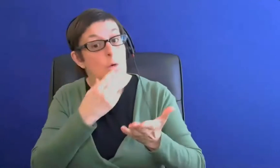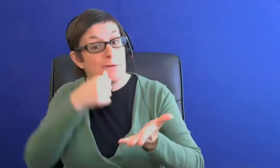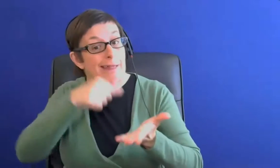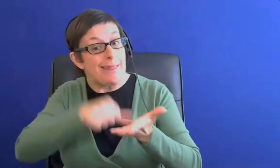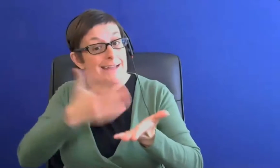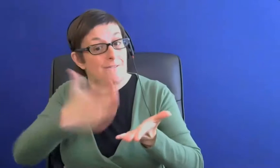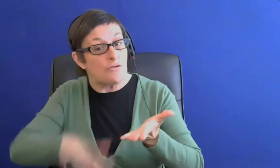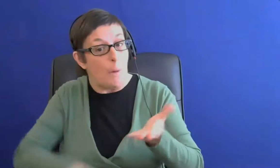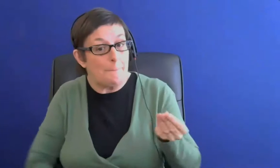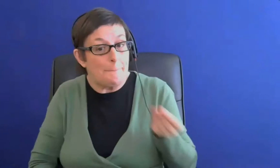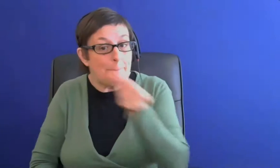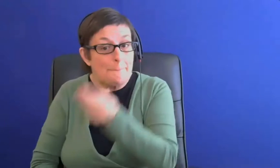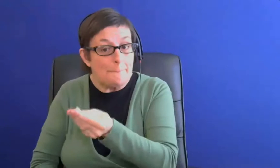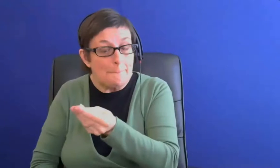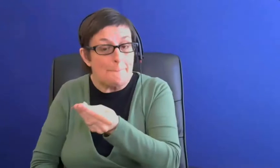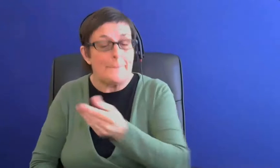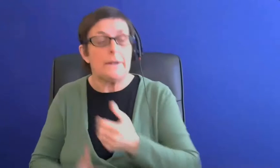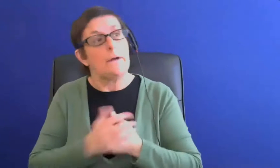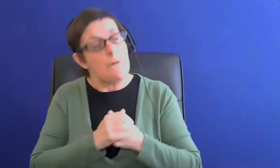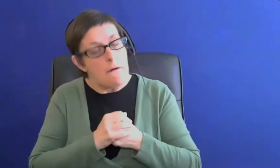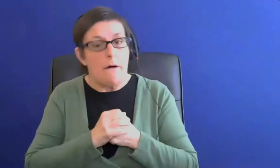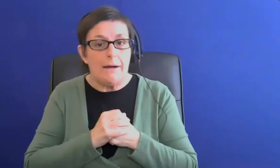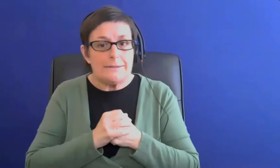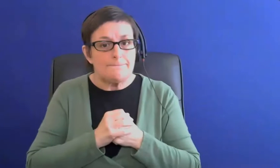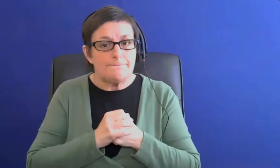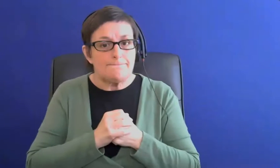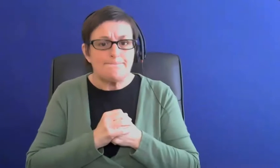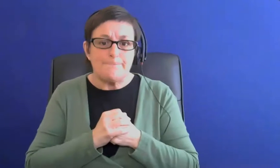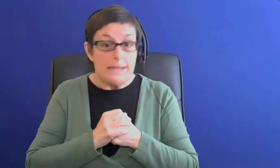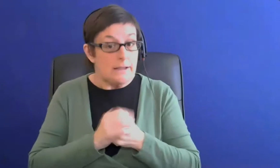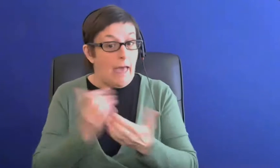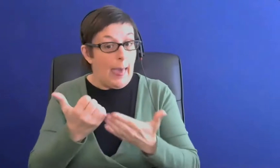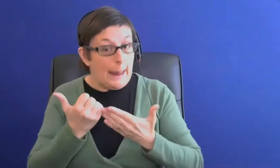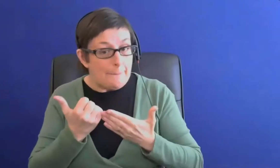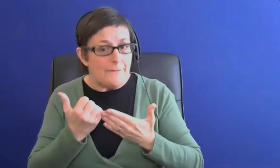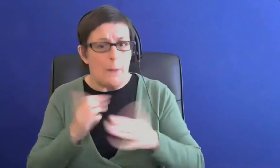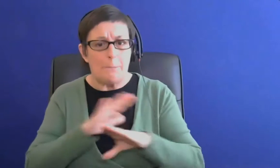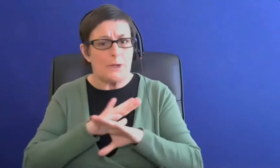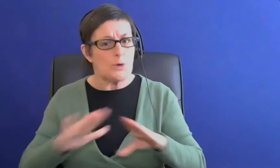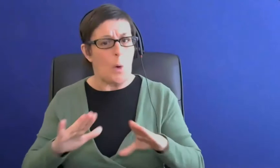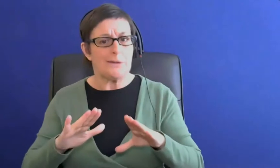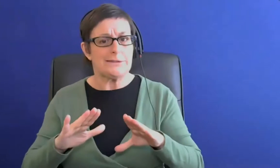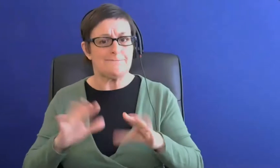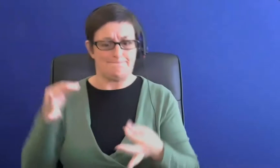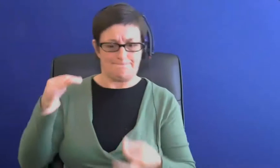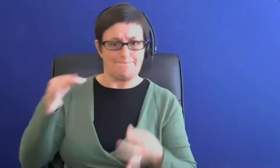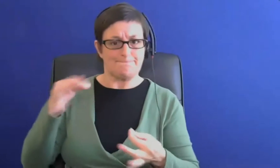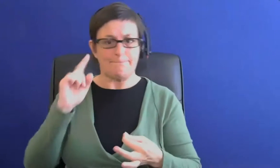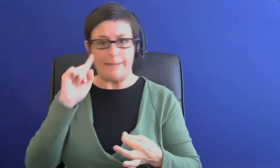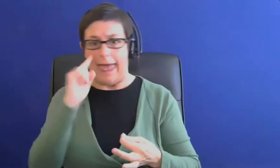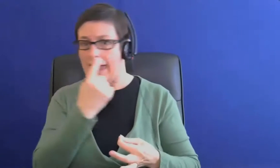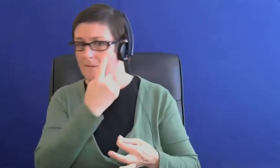um but we don't usually accept that as evidence by itself um we would need it to be from a medical professional